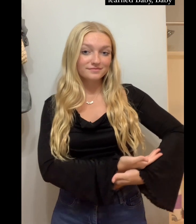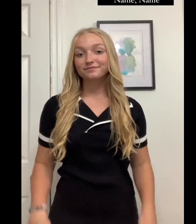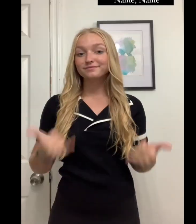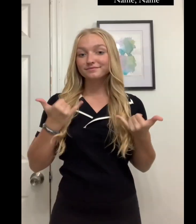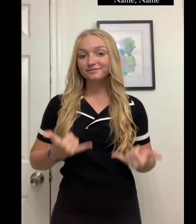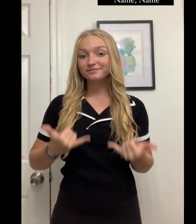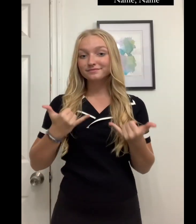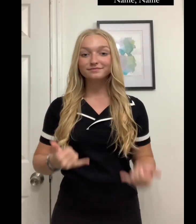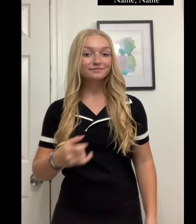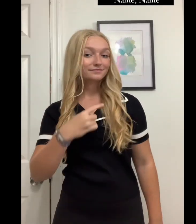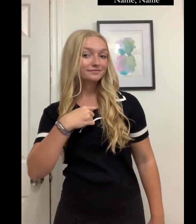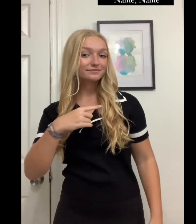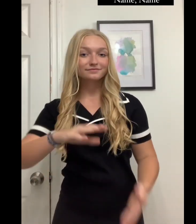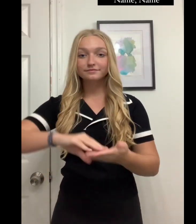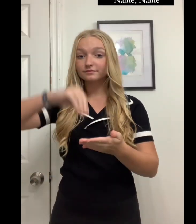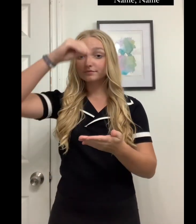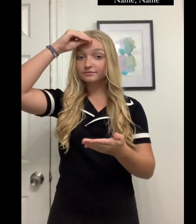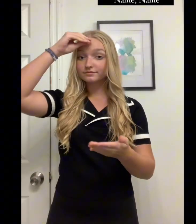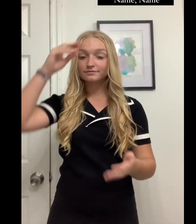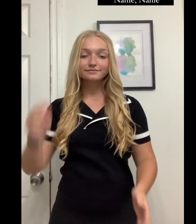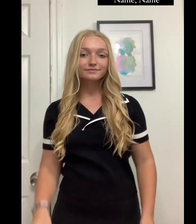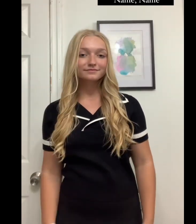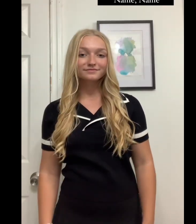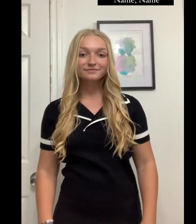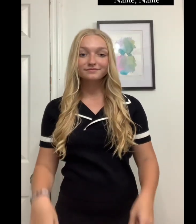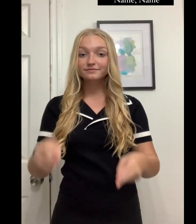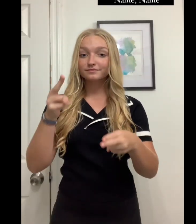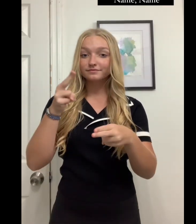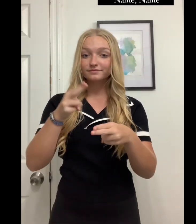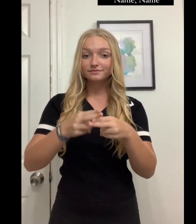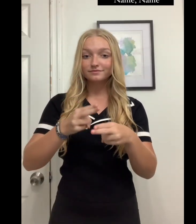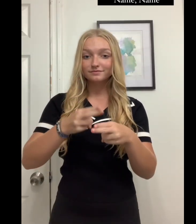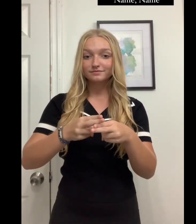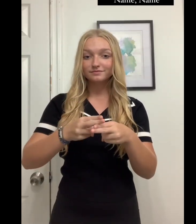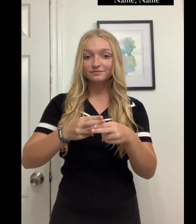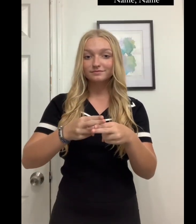Today I learned name. internet, wall. Say little Oh